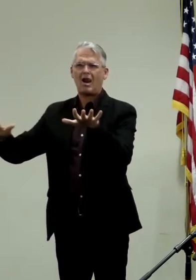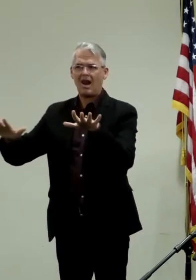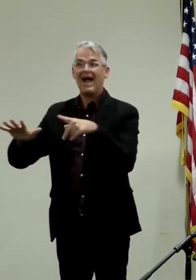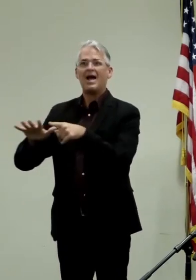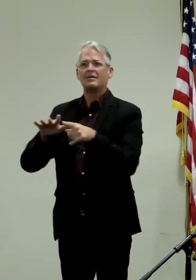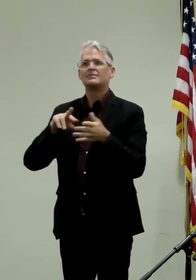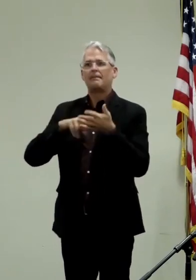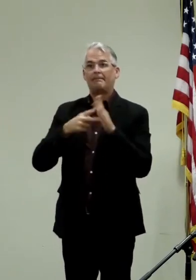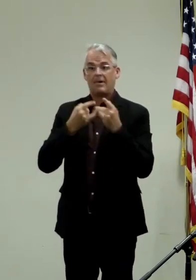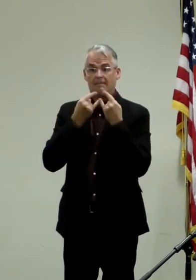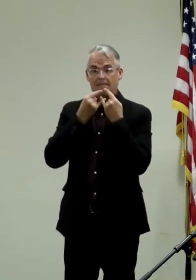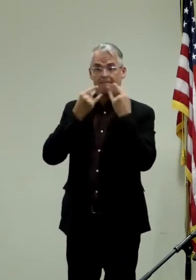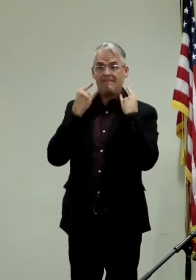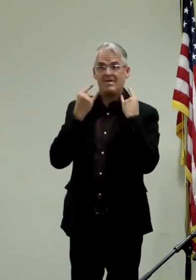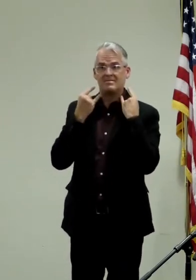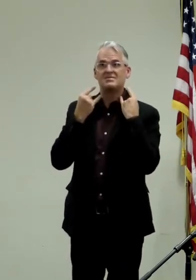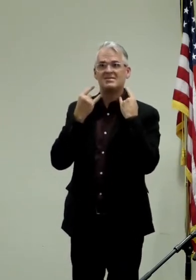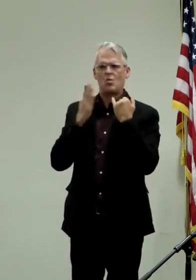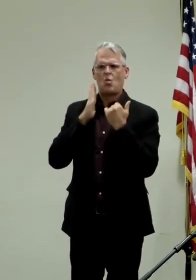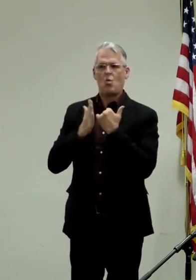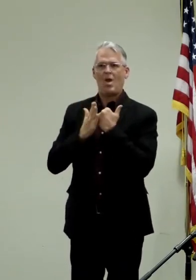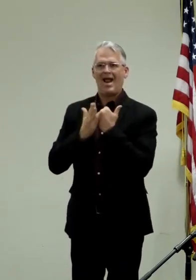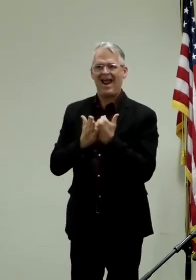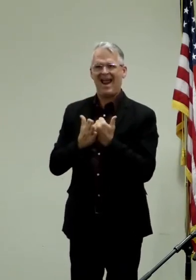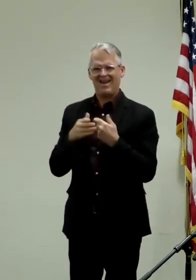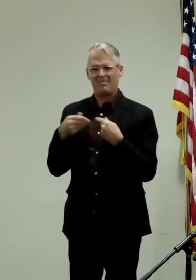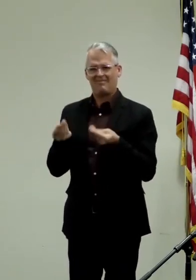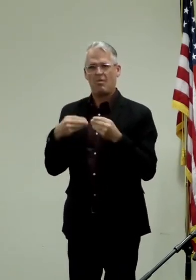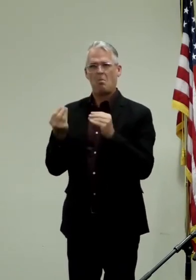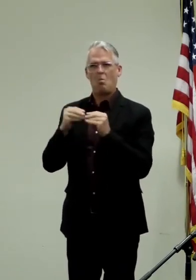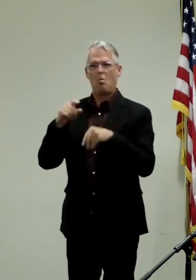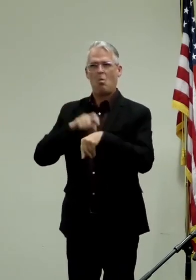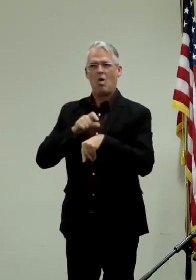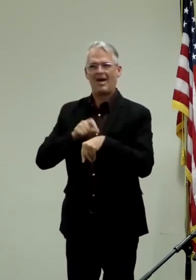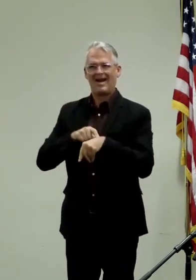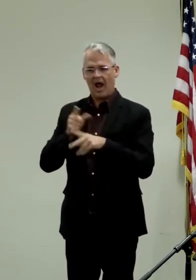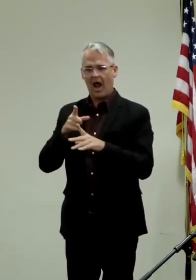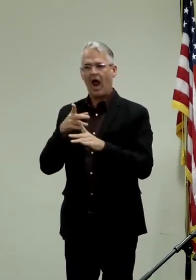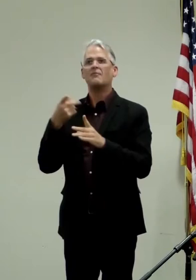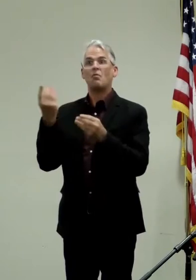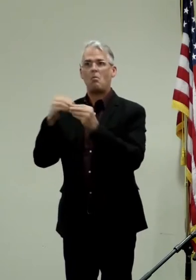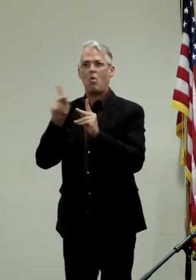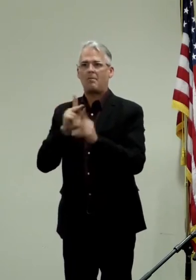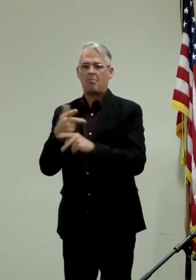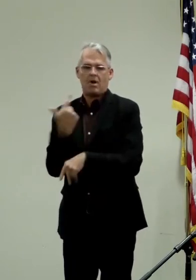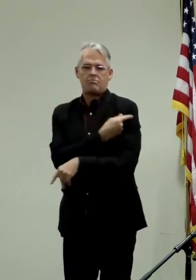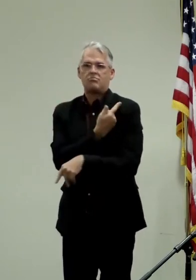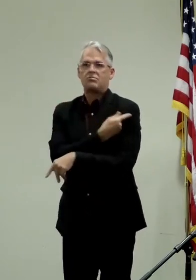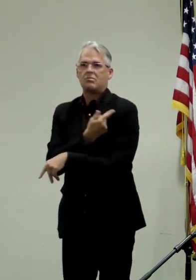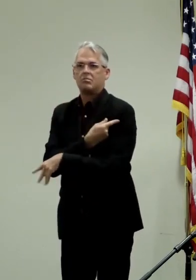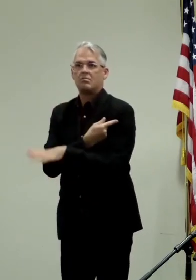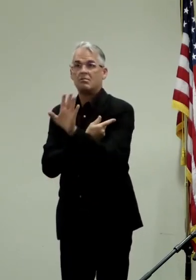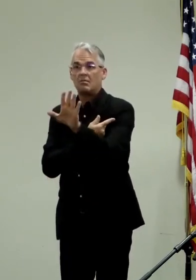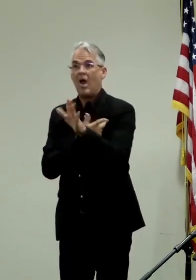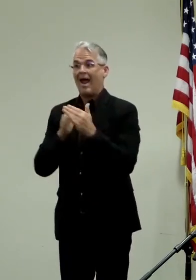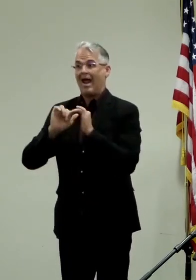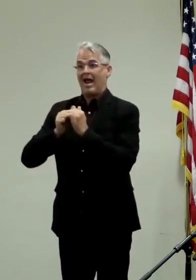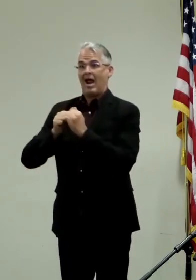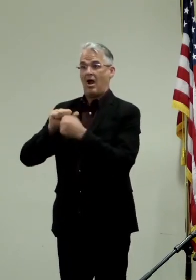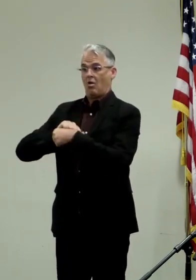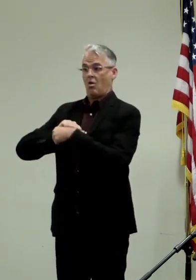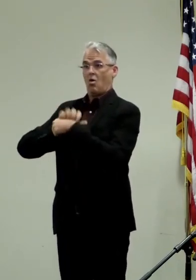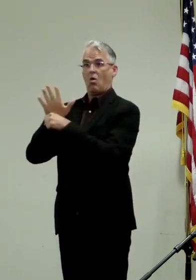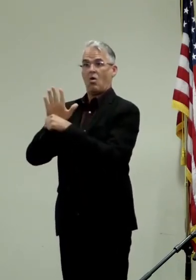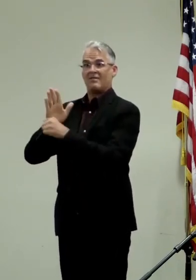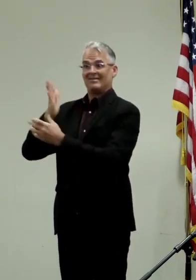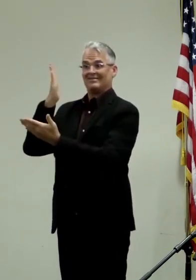COVID-19. And let me be clear, vaccines are the way out of this pandemic. They